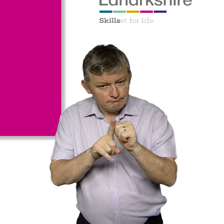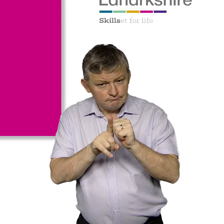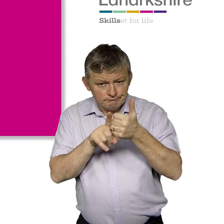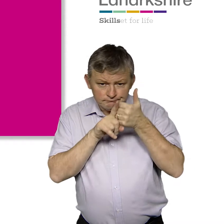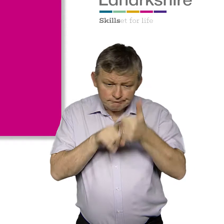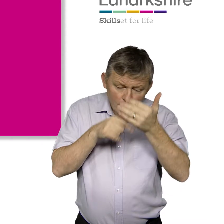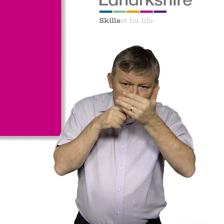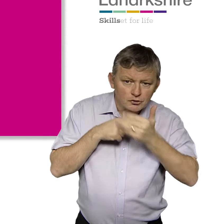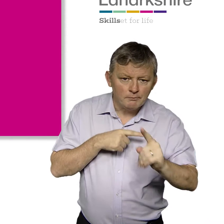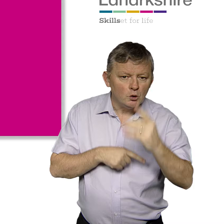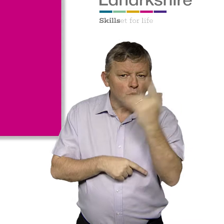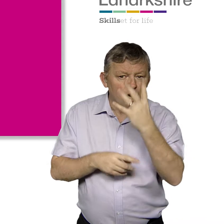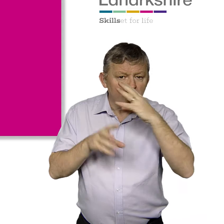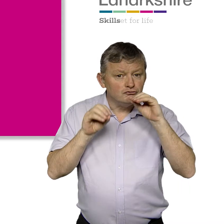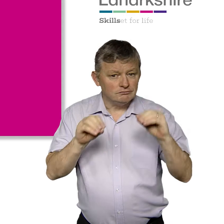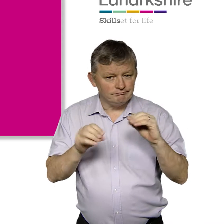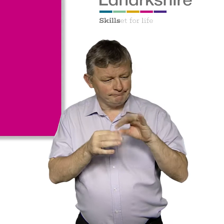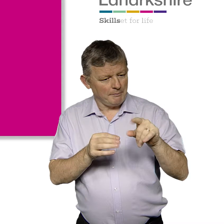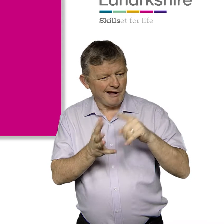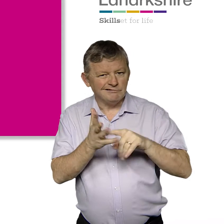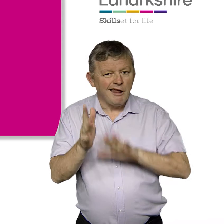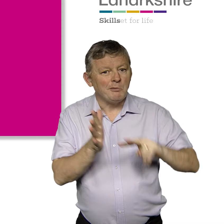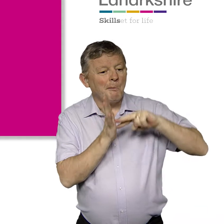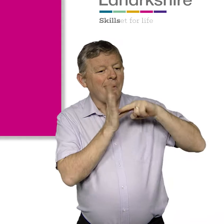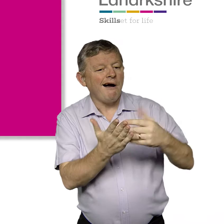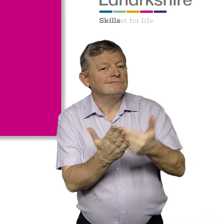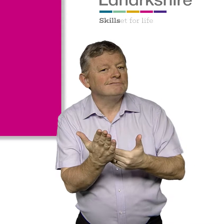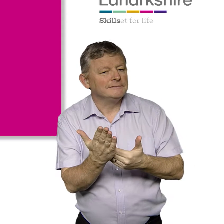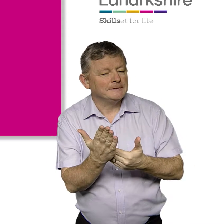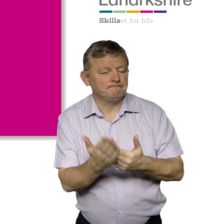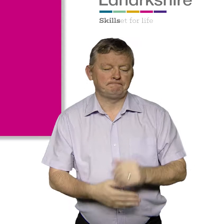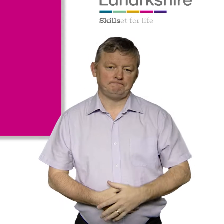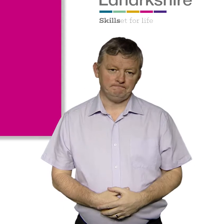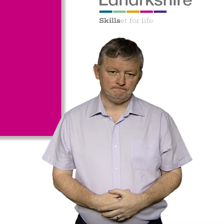We share the long-term goal for school education set out in the BSL National Plan